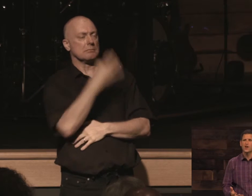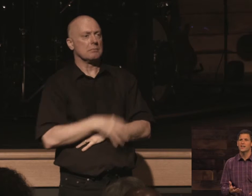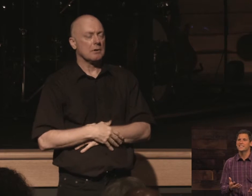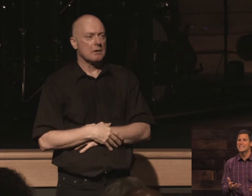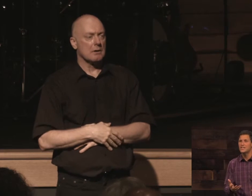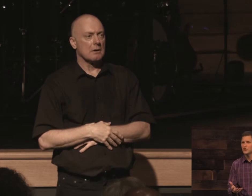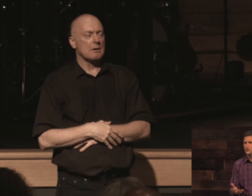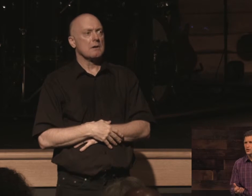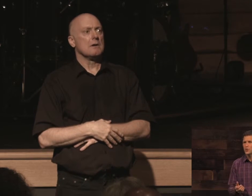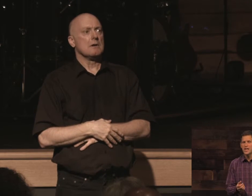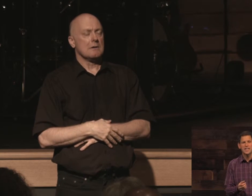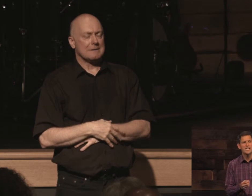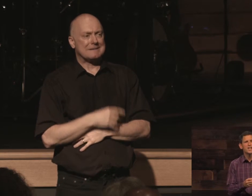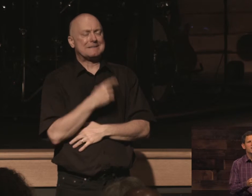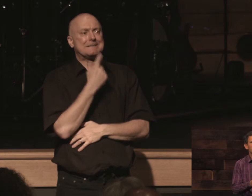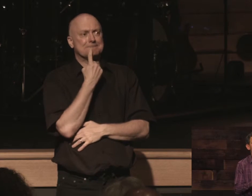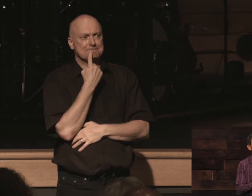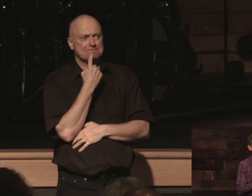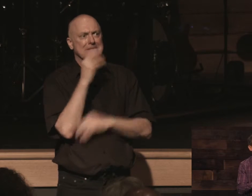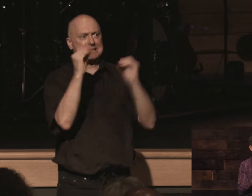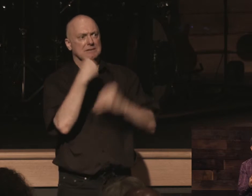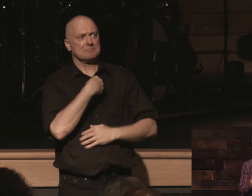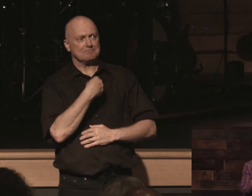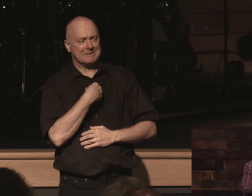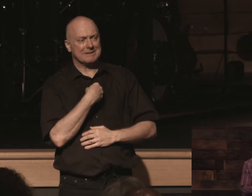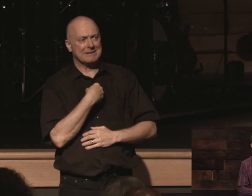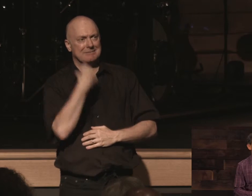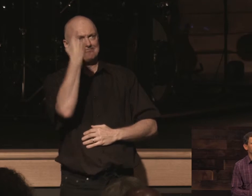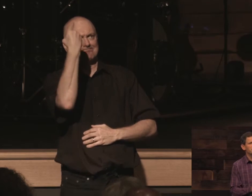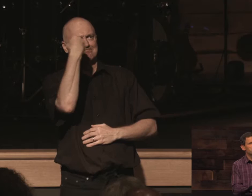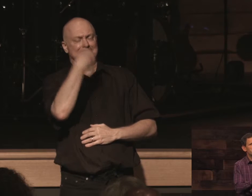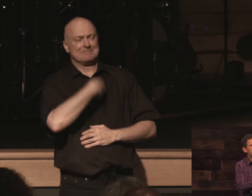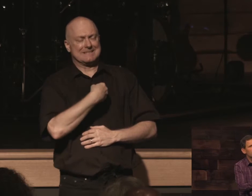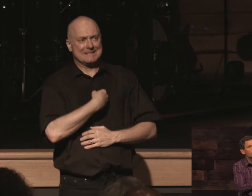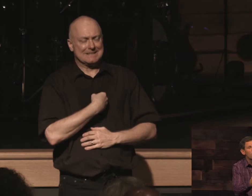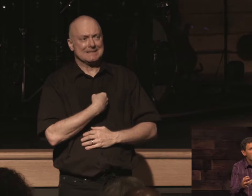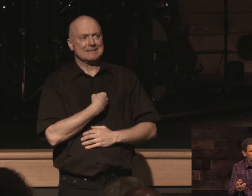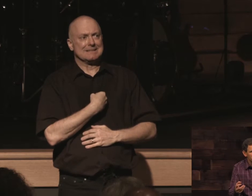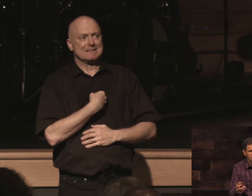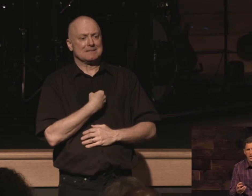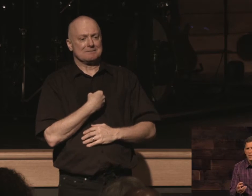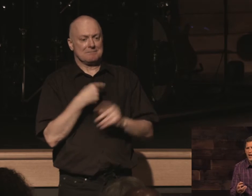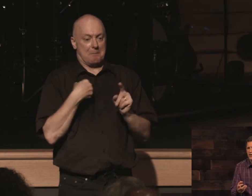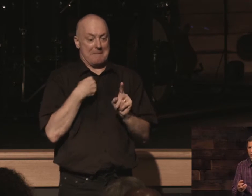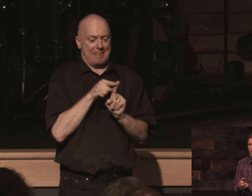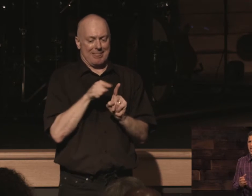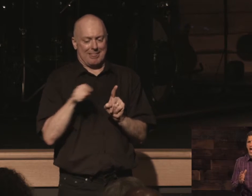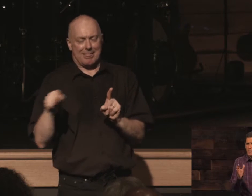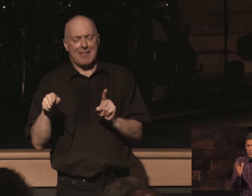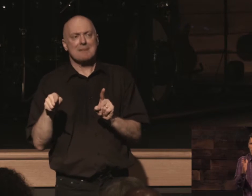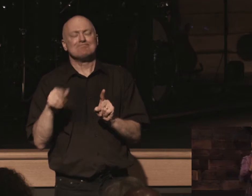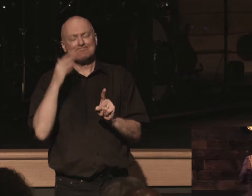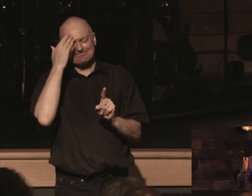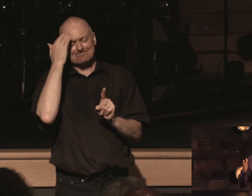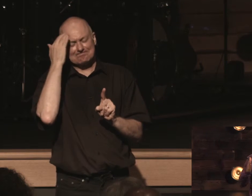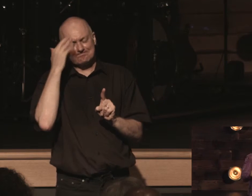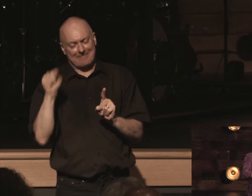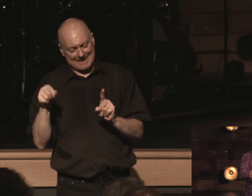god teaches you he he rebukes us lovingly he corrects us by his word and we're put in the position